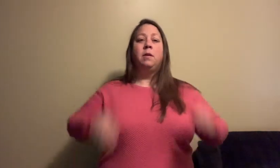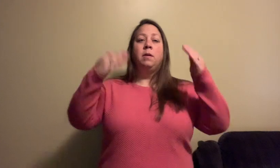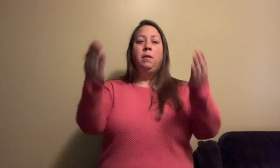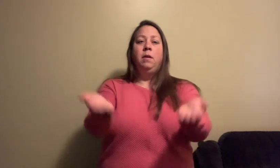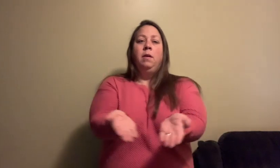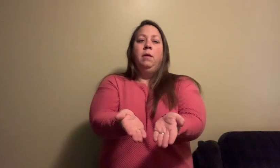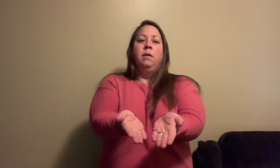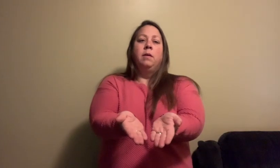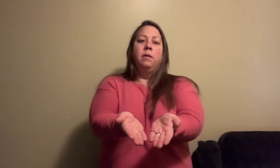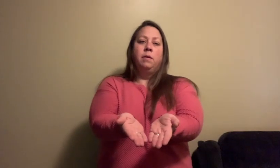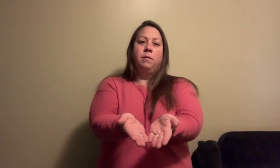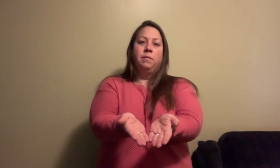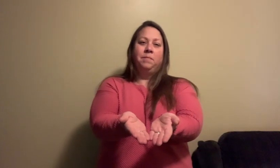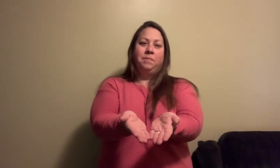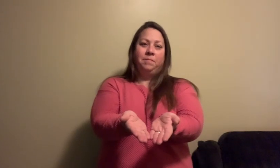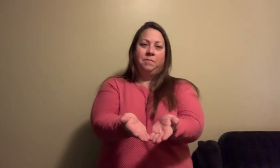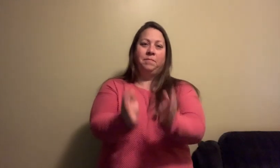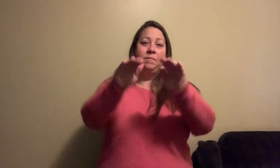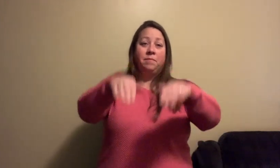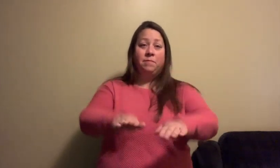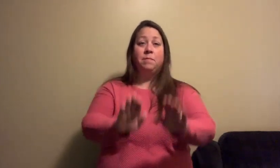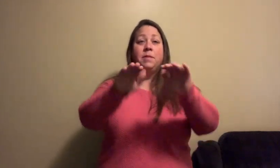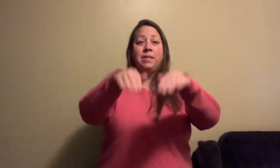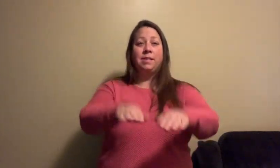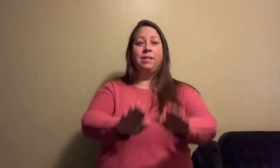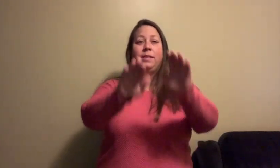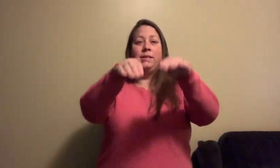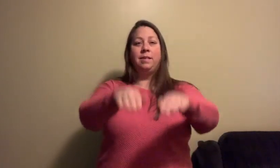One pair of hands formed the sea